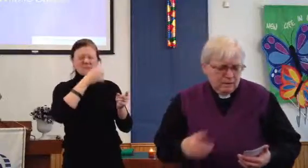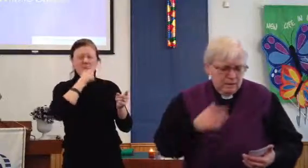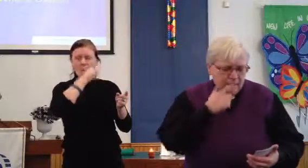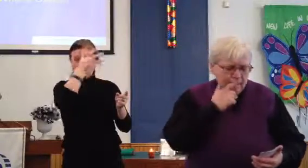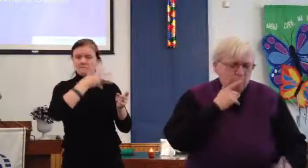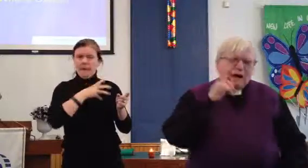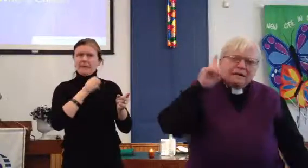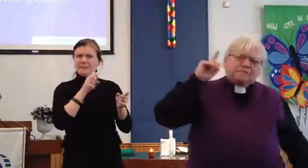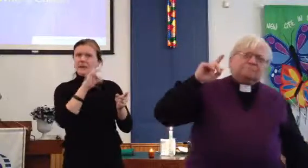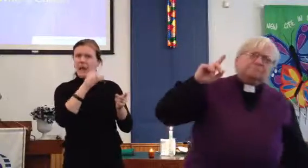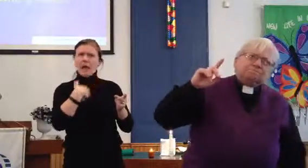But,